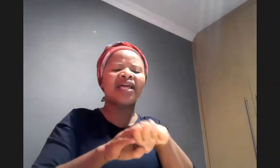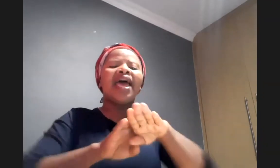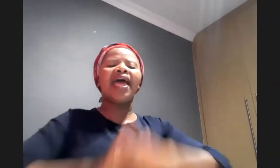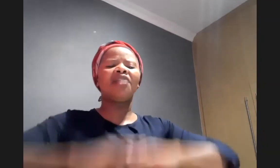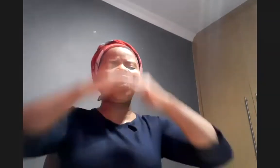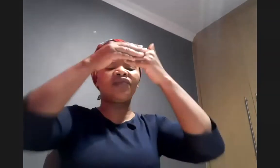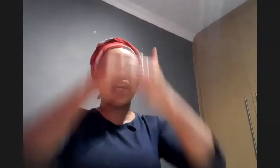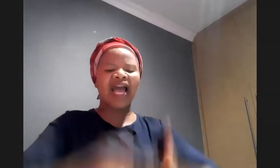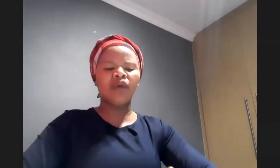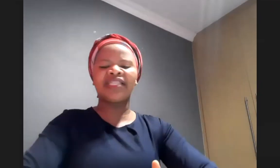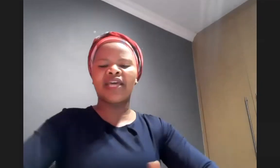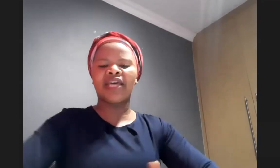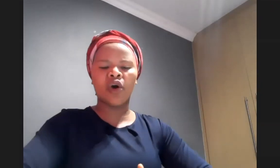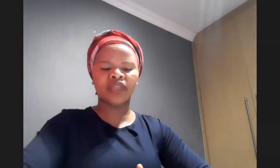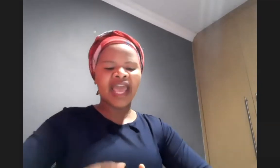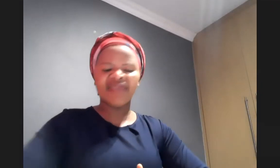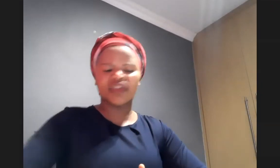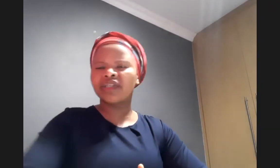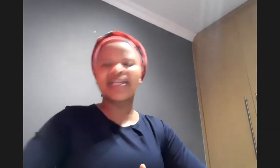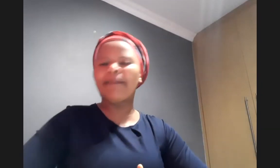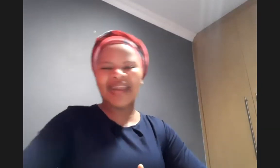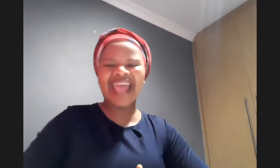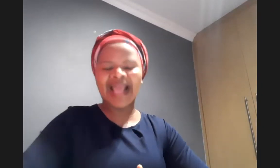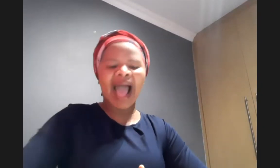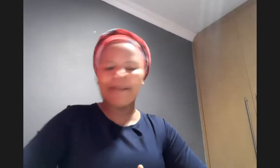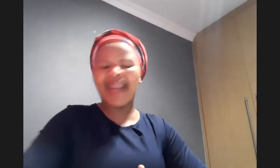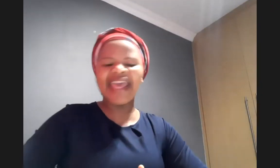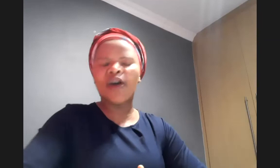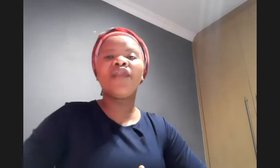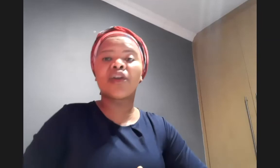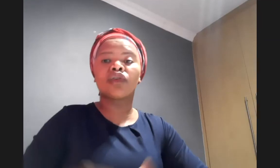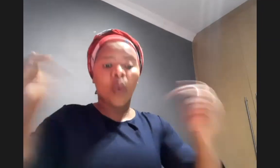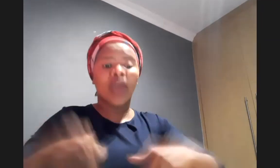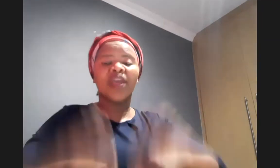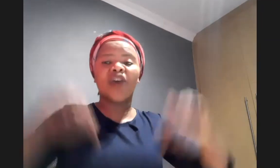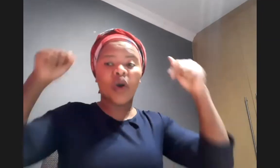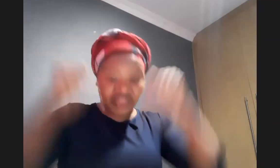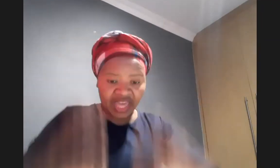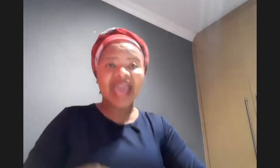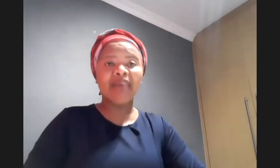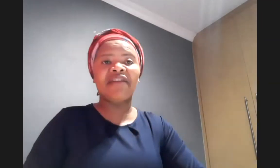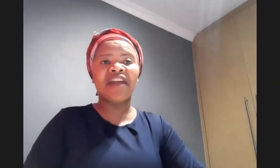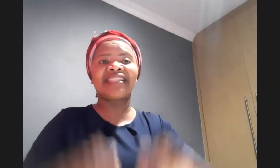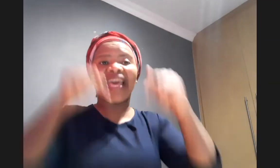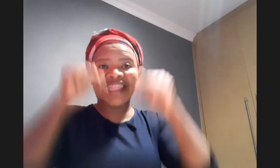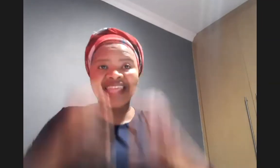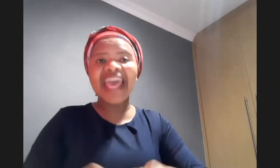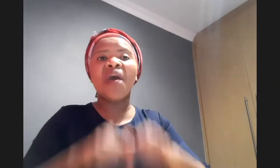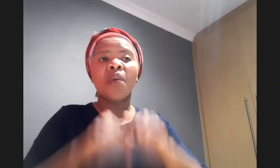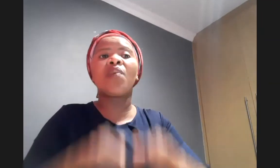and in front of that house is the road and the children are playing are playing on the road when we go there my friends there we will